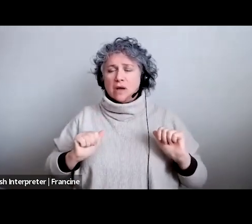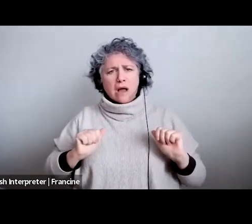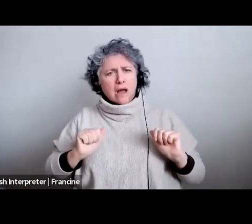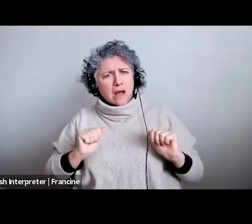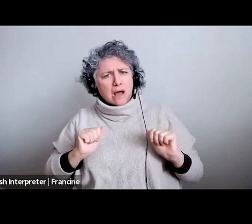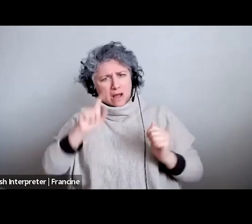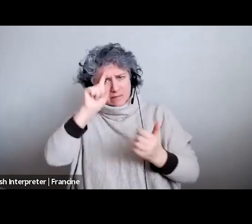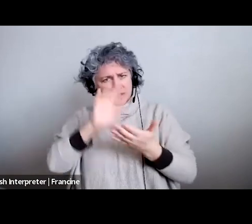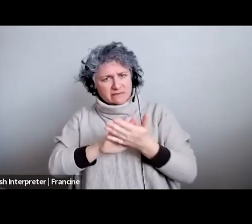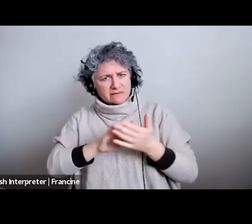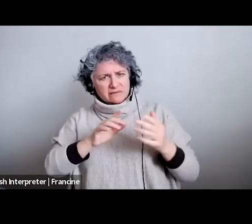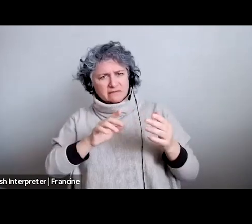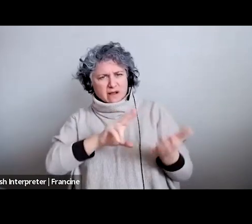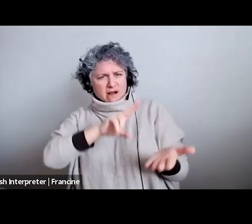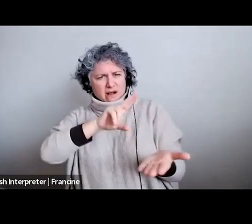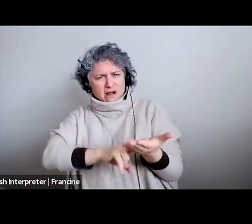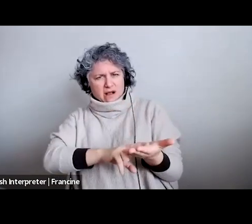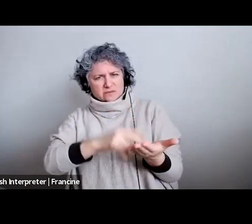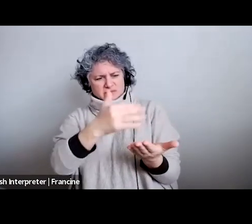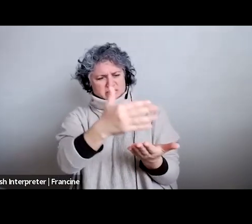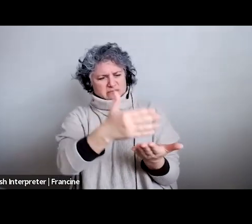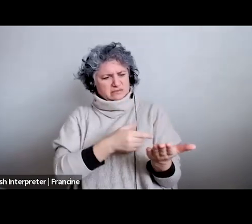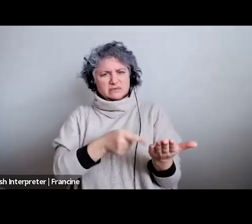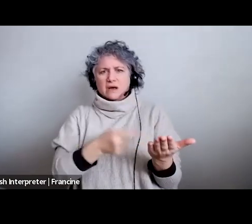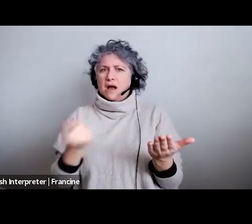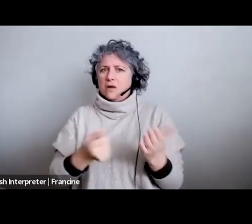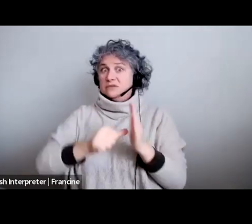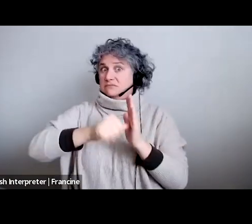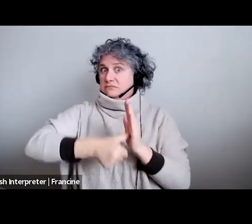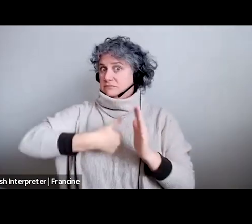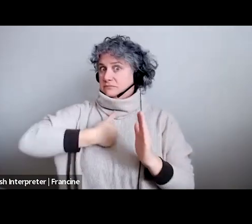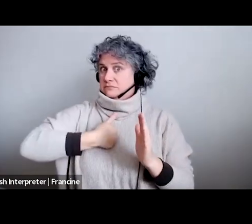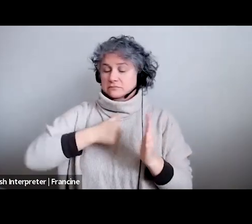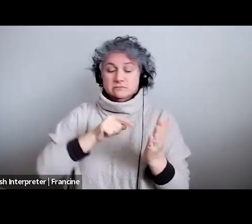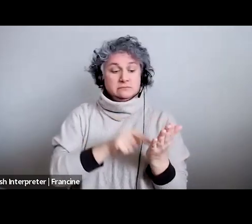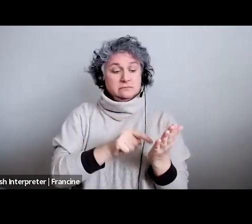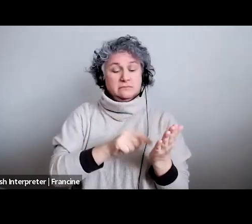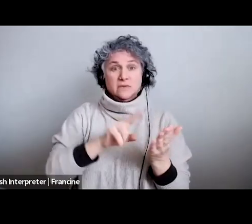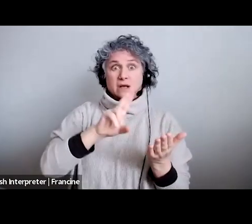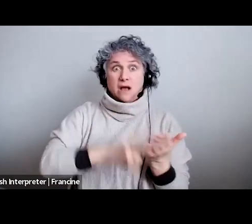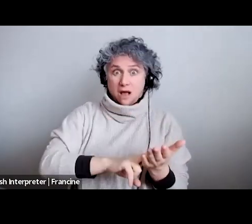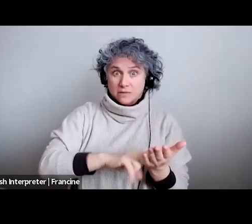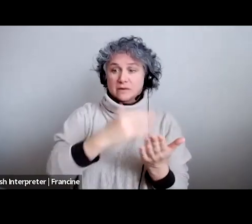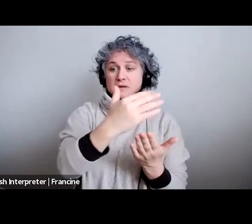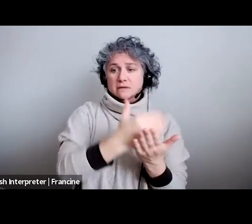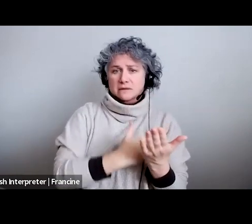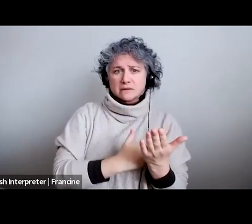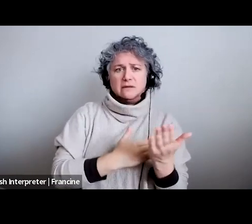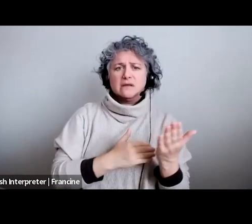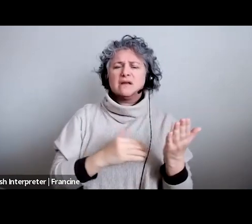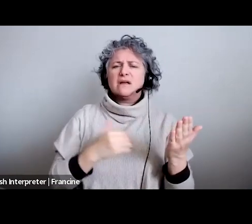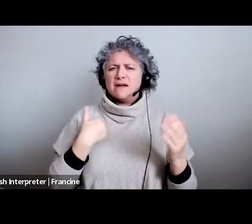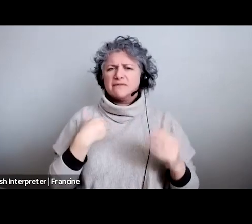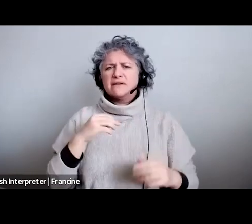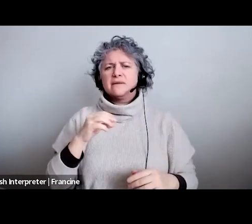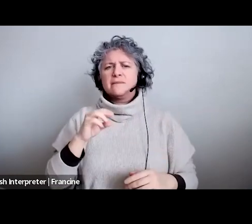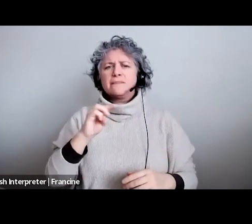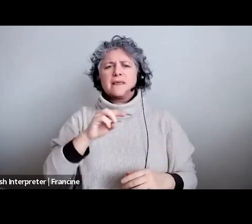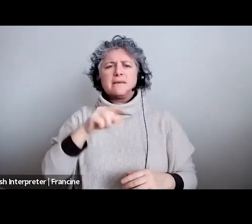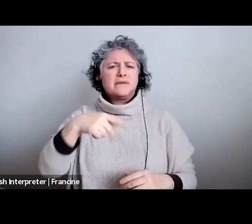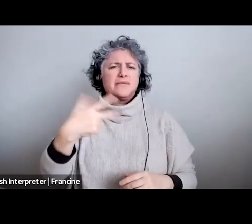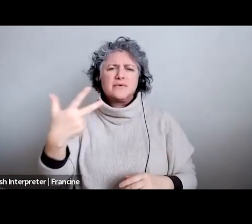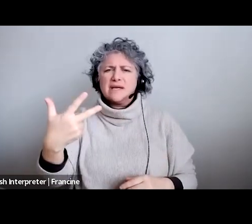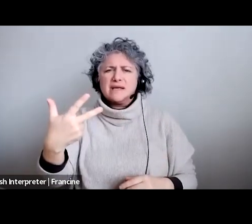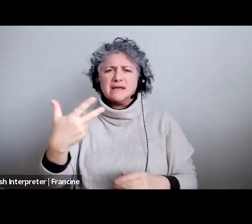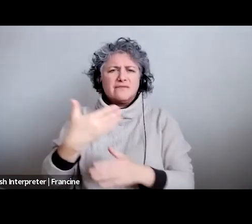in the agreement because i sure as heck always insist on it that we uh we get mp or the mp3